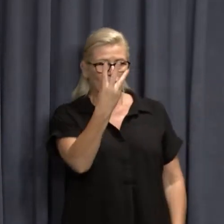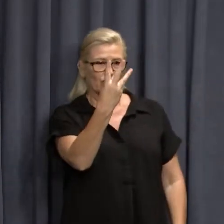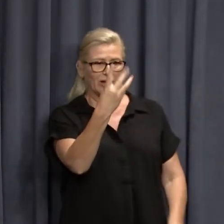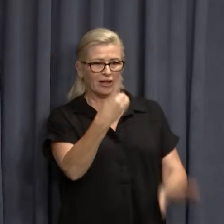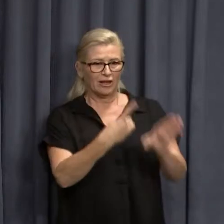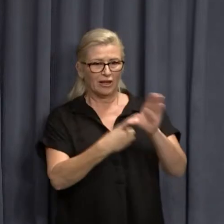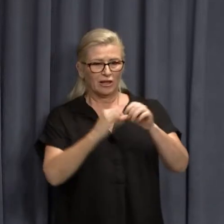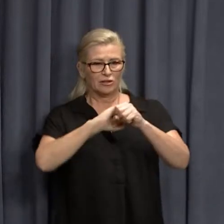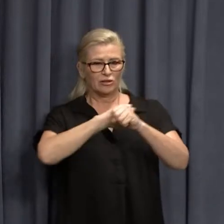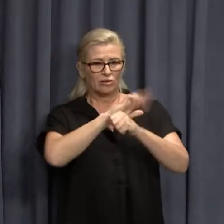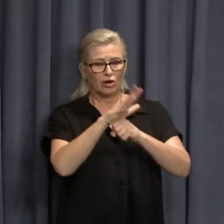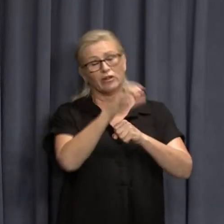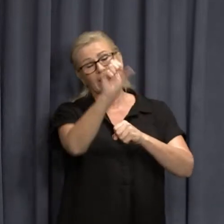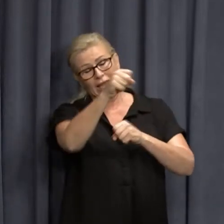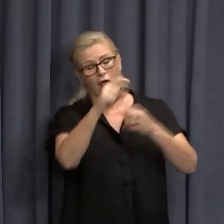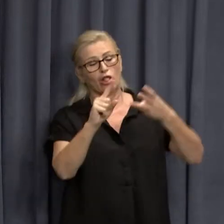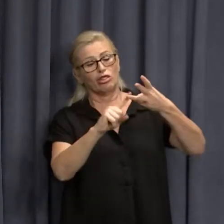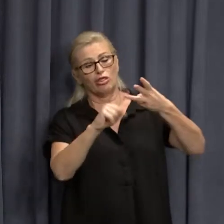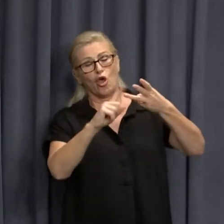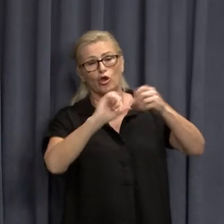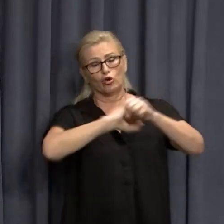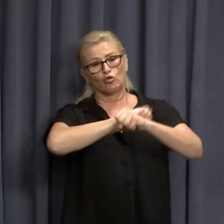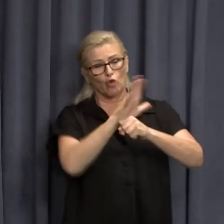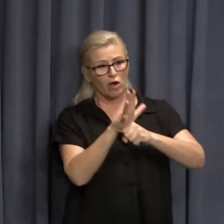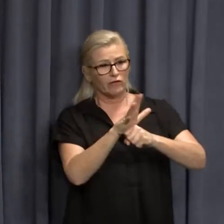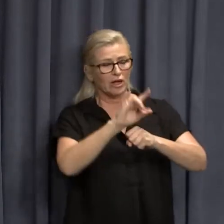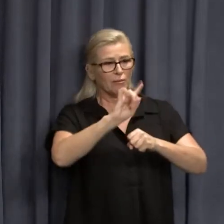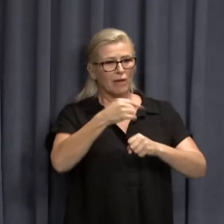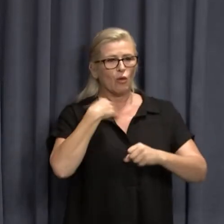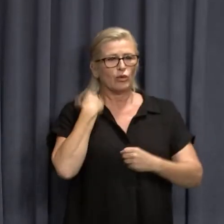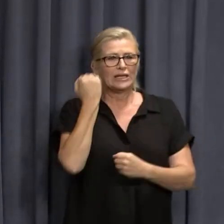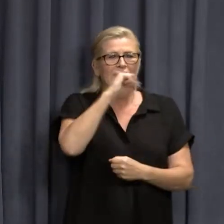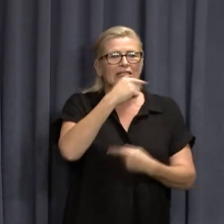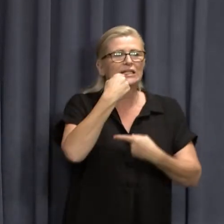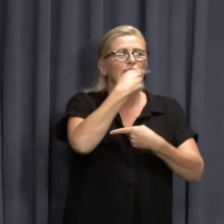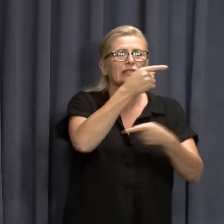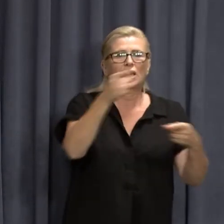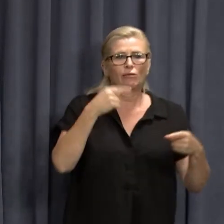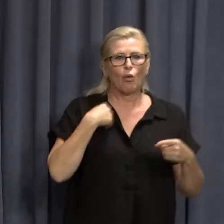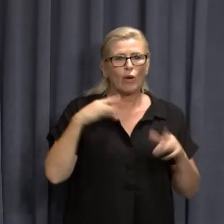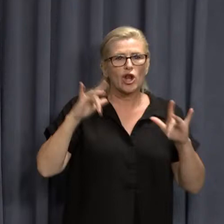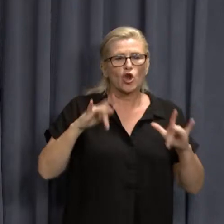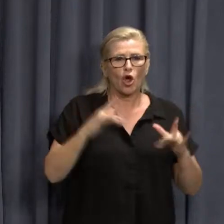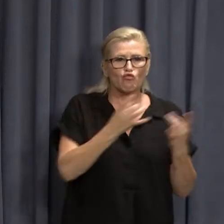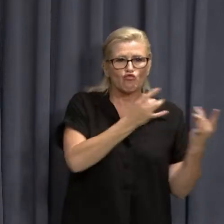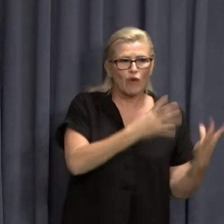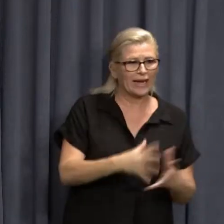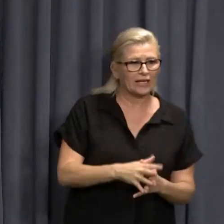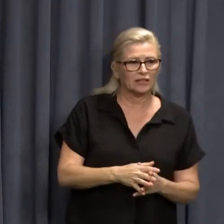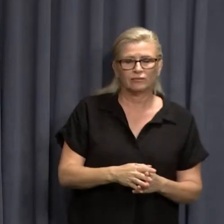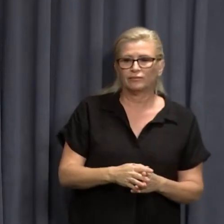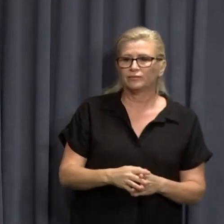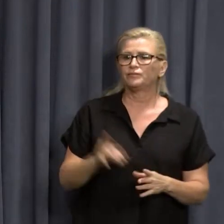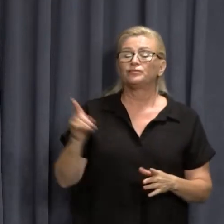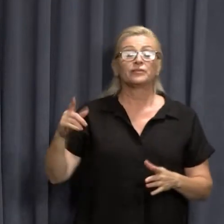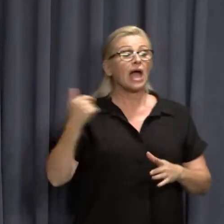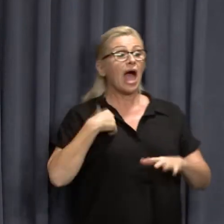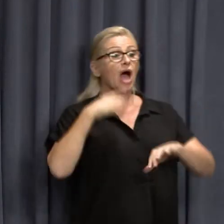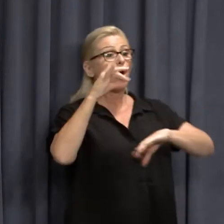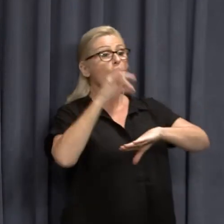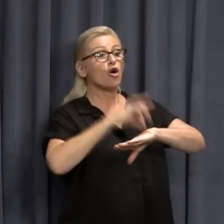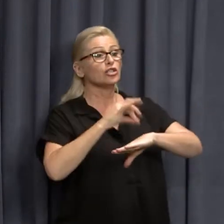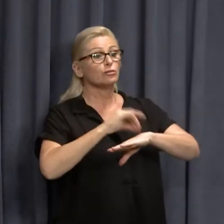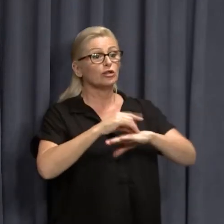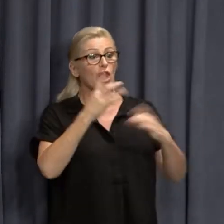sure with another variant, but it's still sending a message out there to the public that we're not ready. Our hospitals are as ready